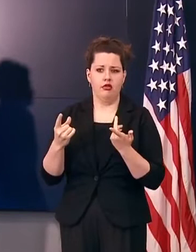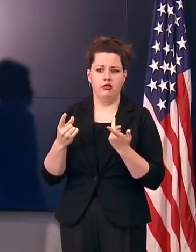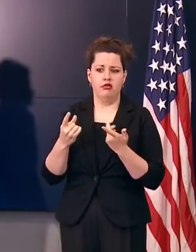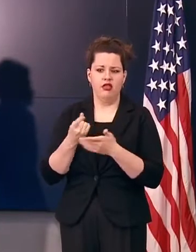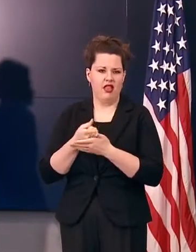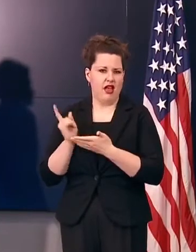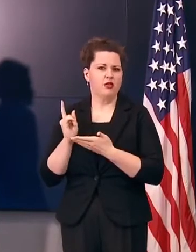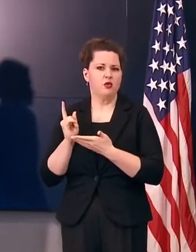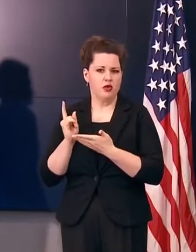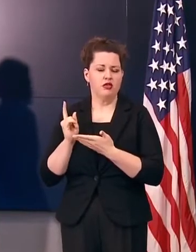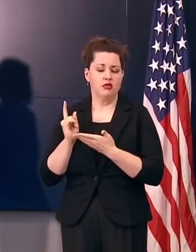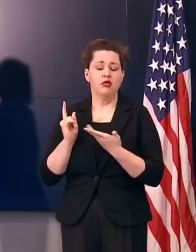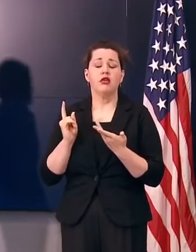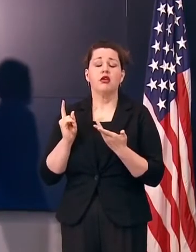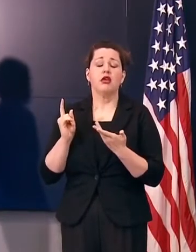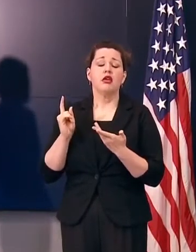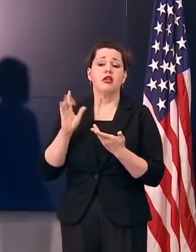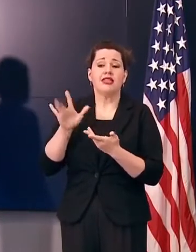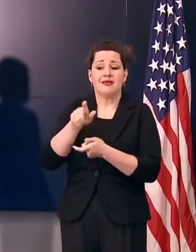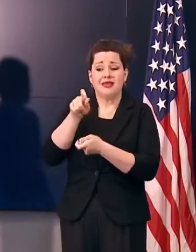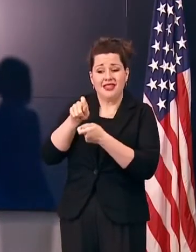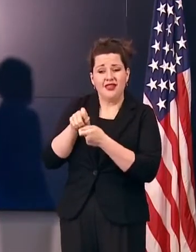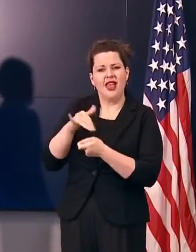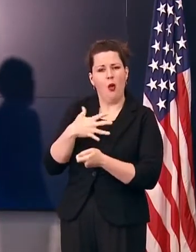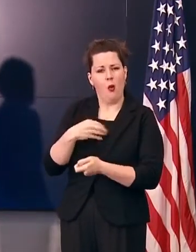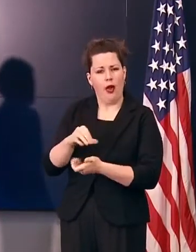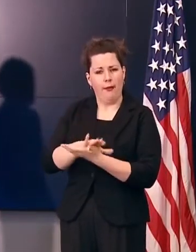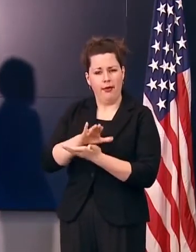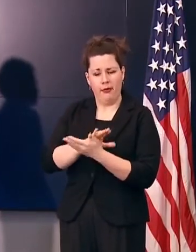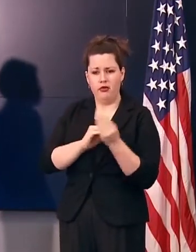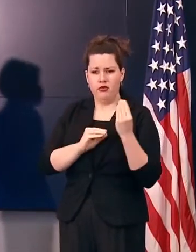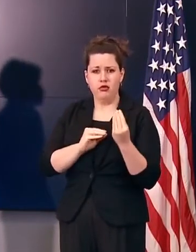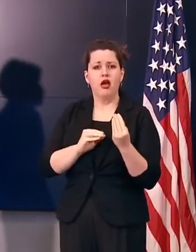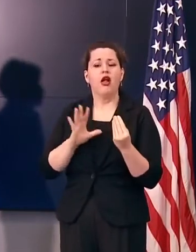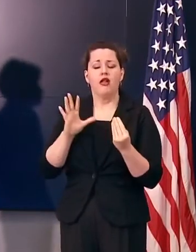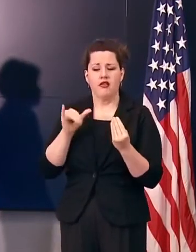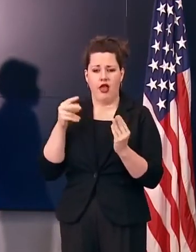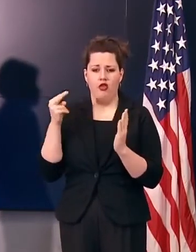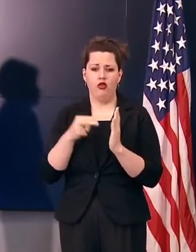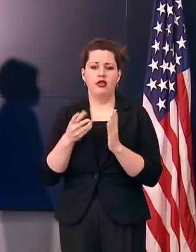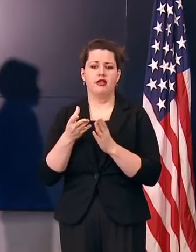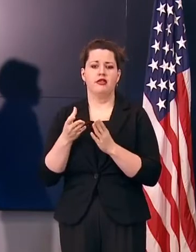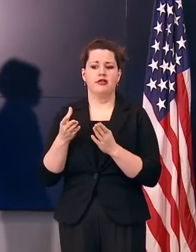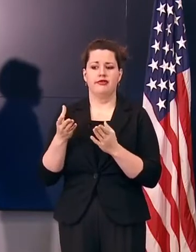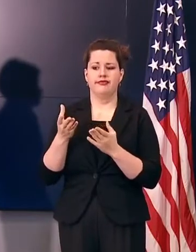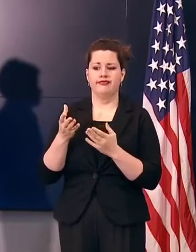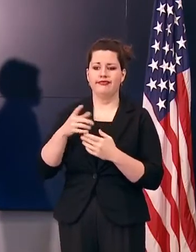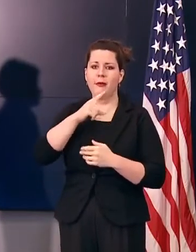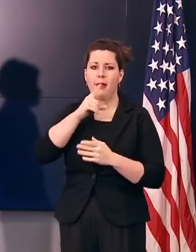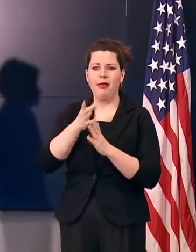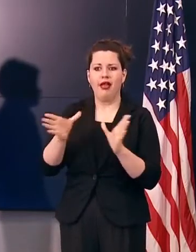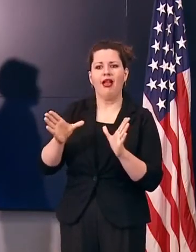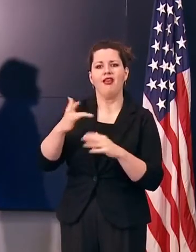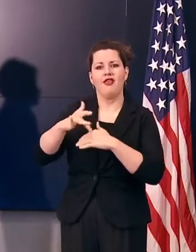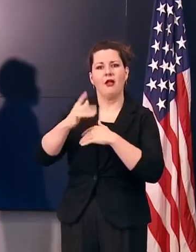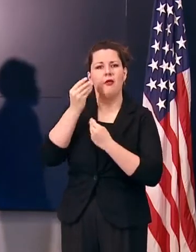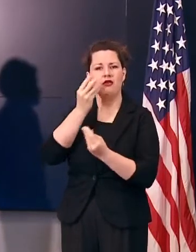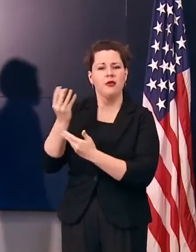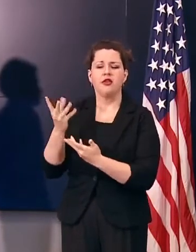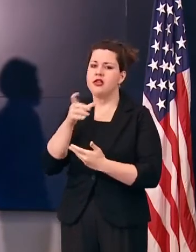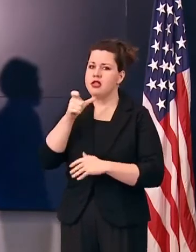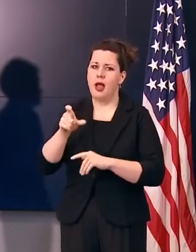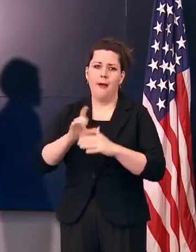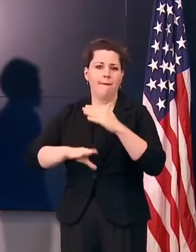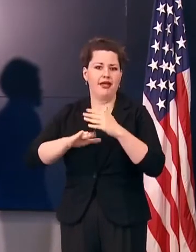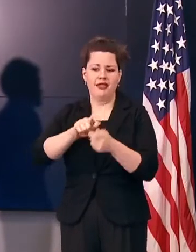last week. And specifically that white paper looks at publicly available data. It wasn't based on